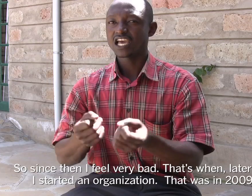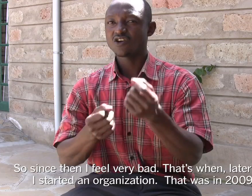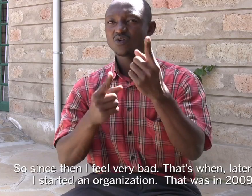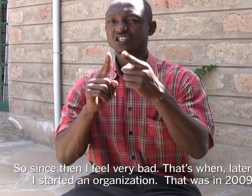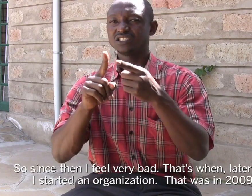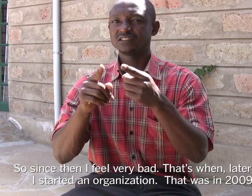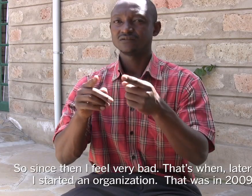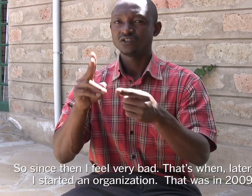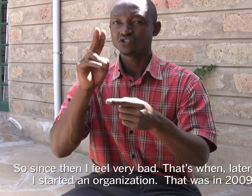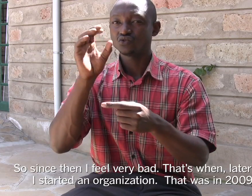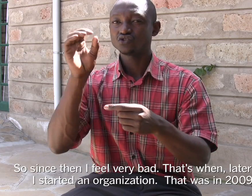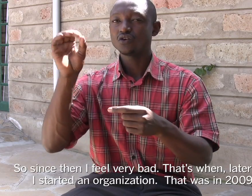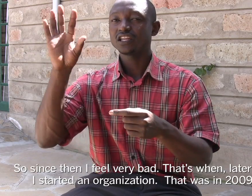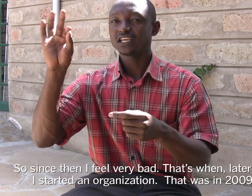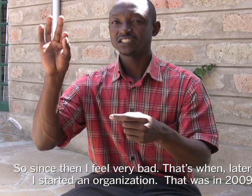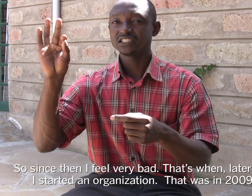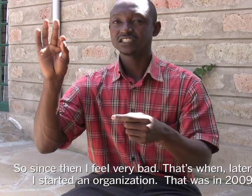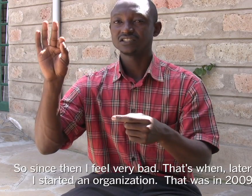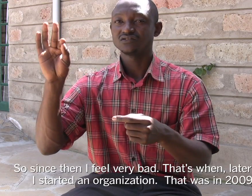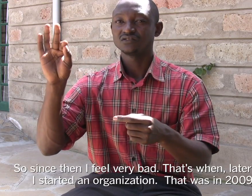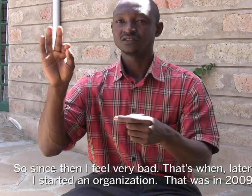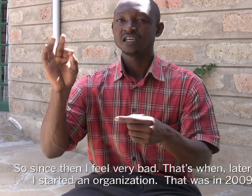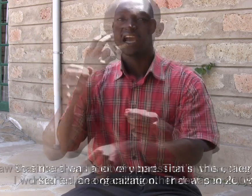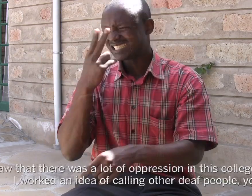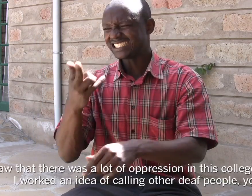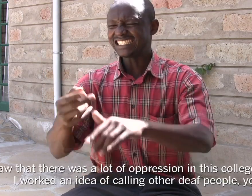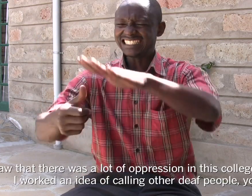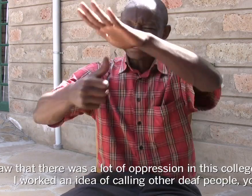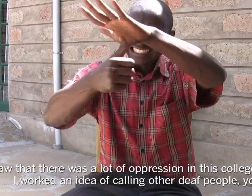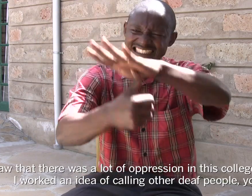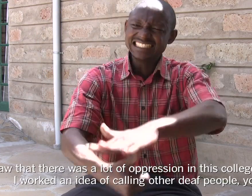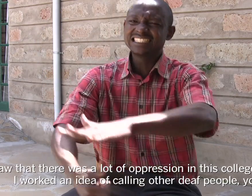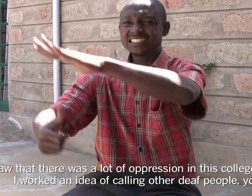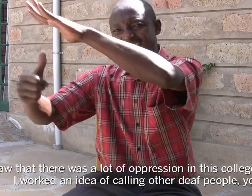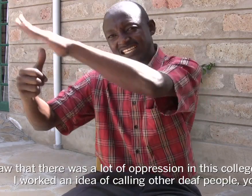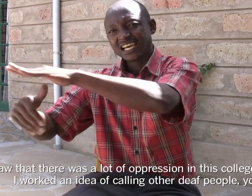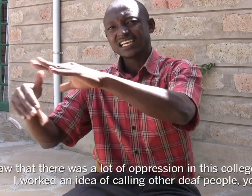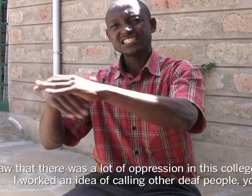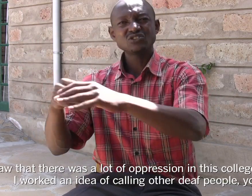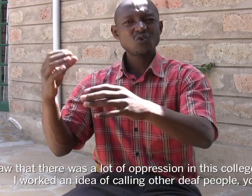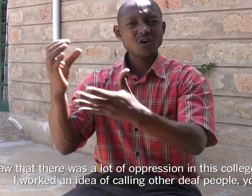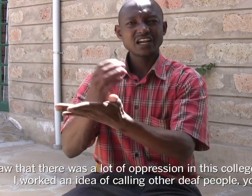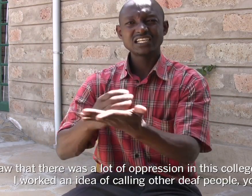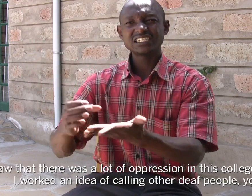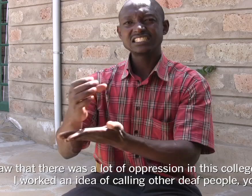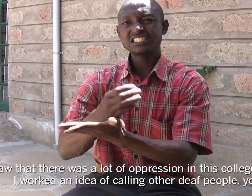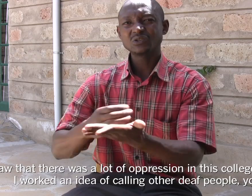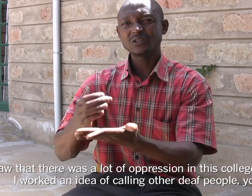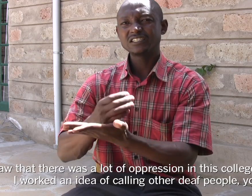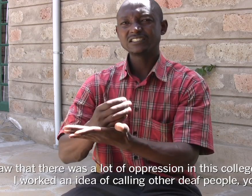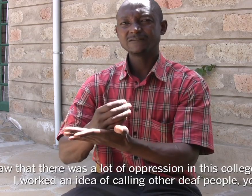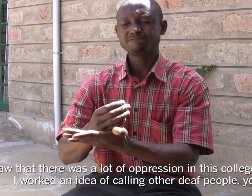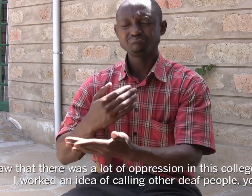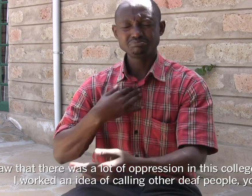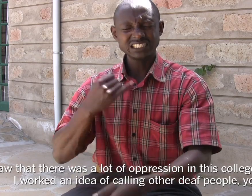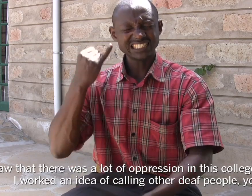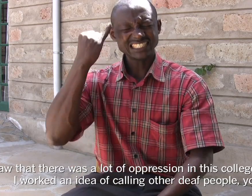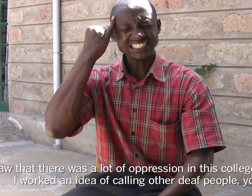in 2009. I saw that there was a lot of operations in this college I was in.